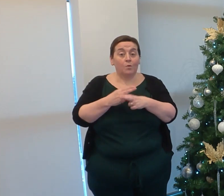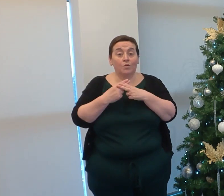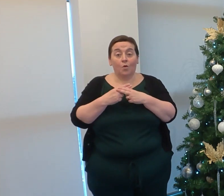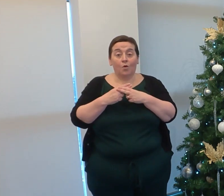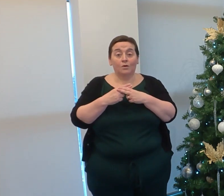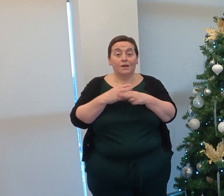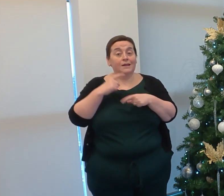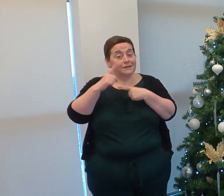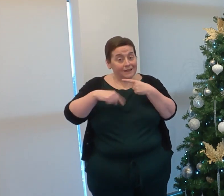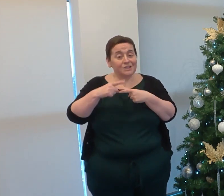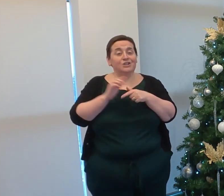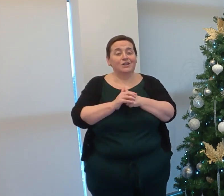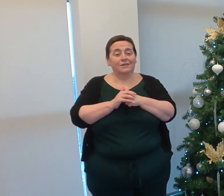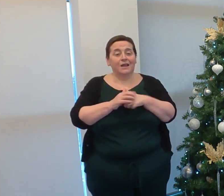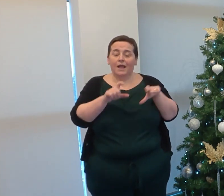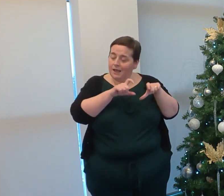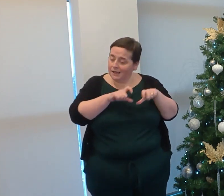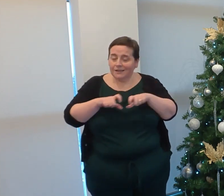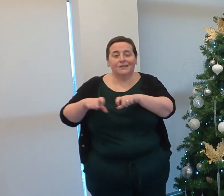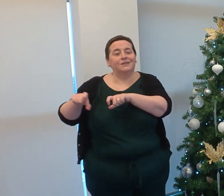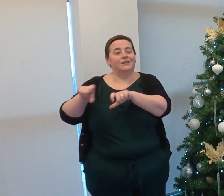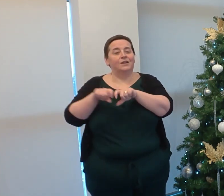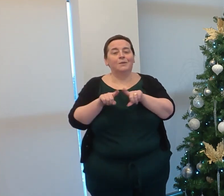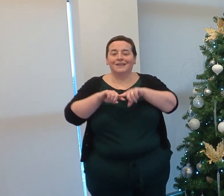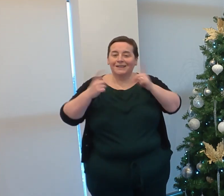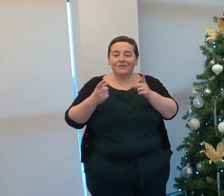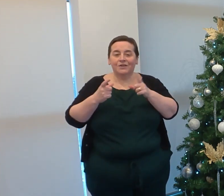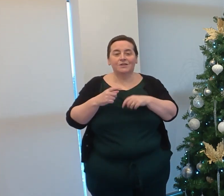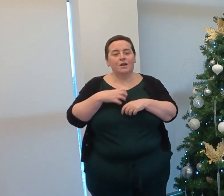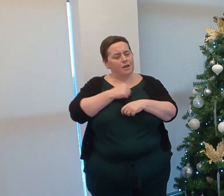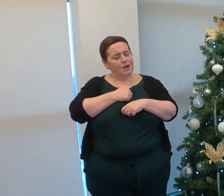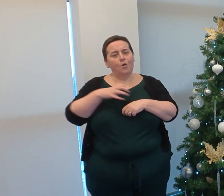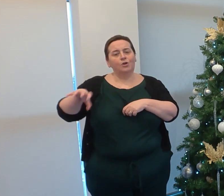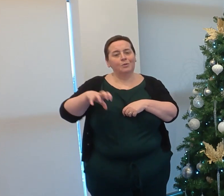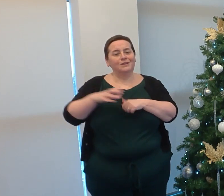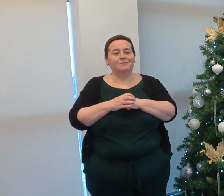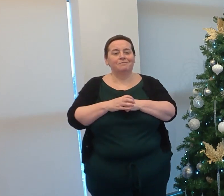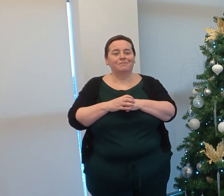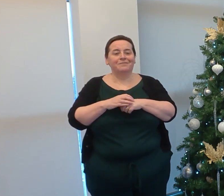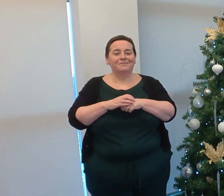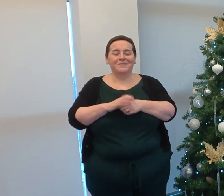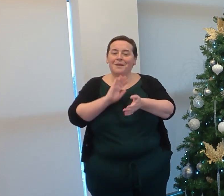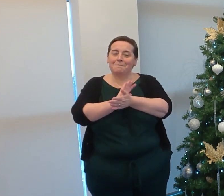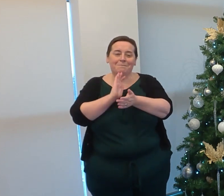working with you all in 2022 to continue making a difference in our community.